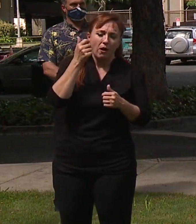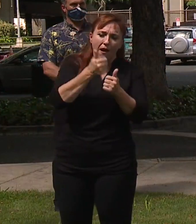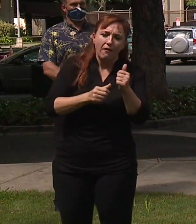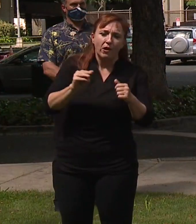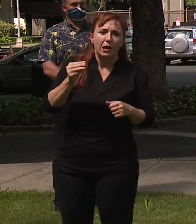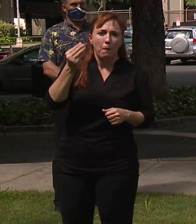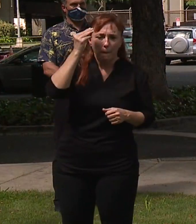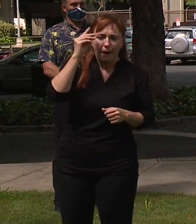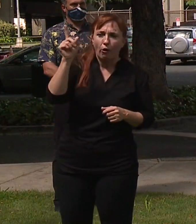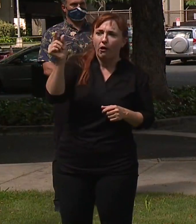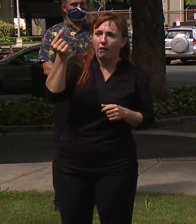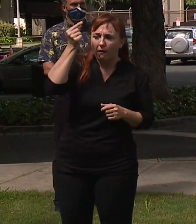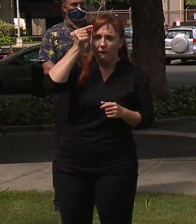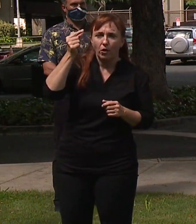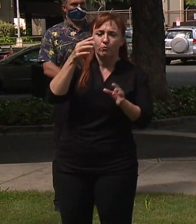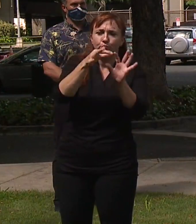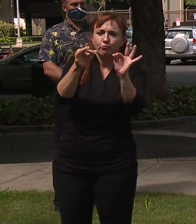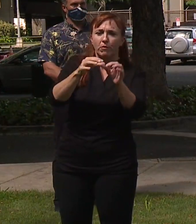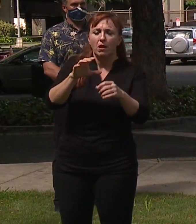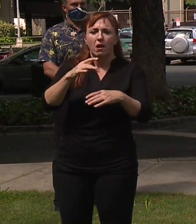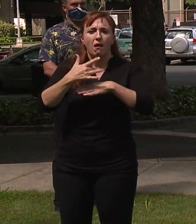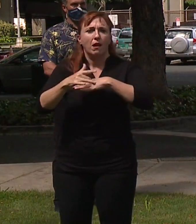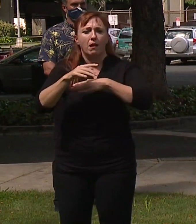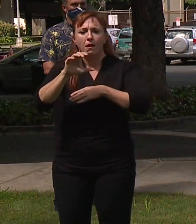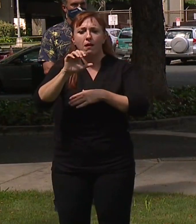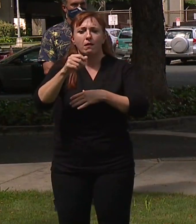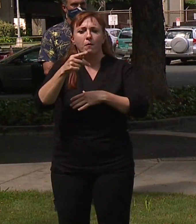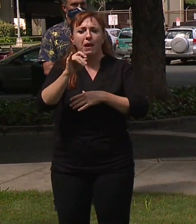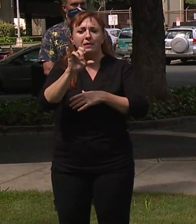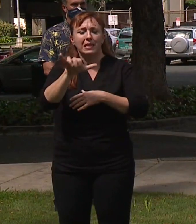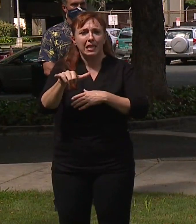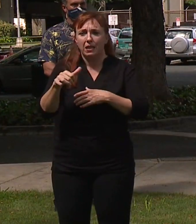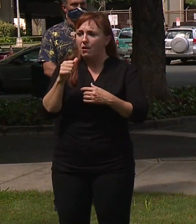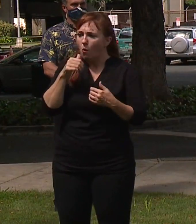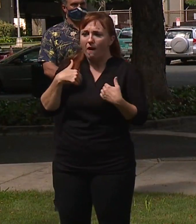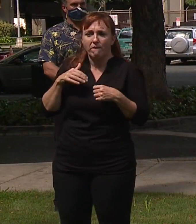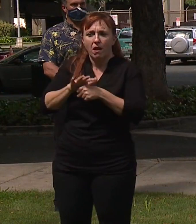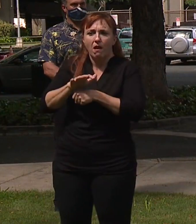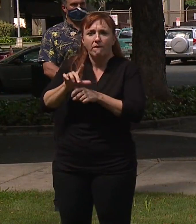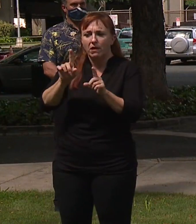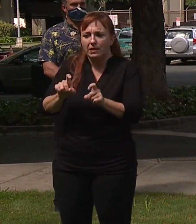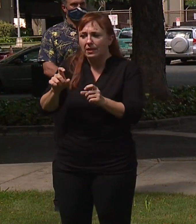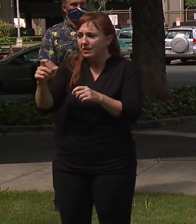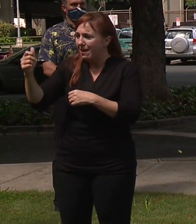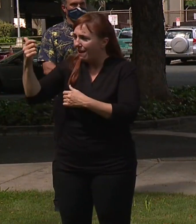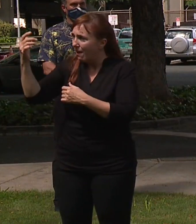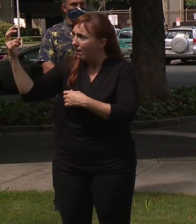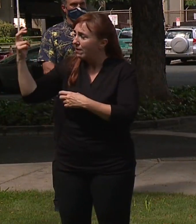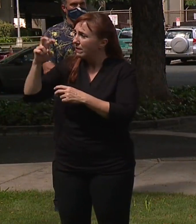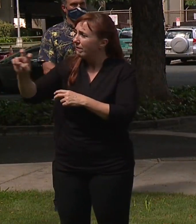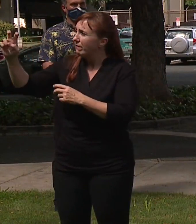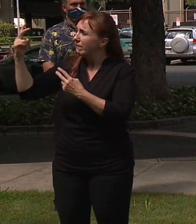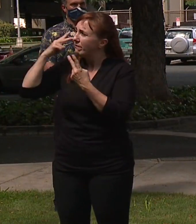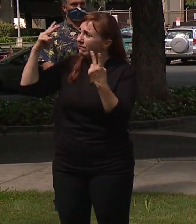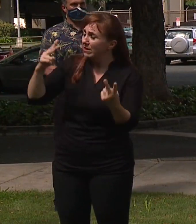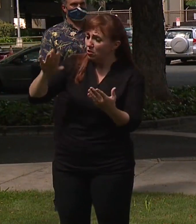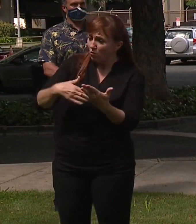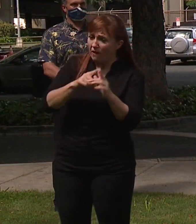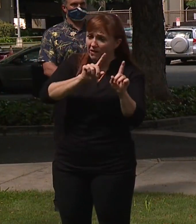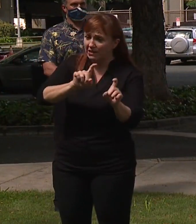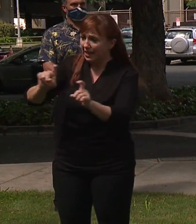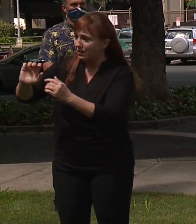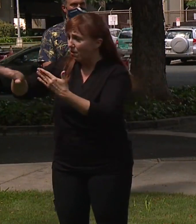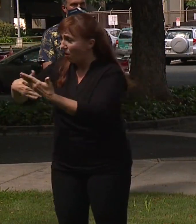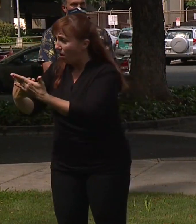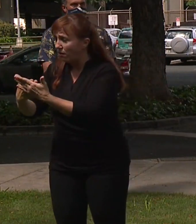talk about that. We don't have the capacity right now to test every visitor who arrives here and then, of course, have enough to